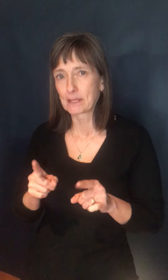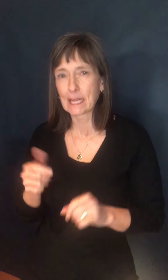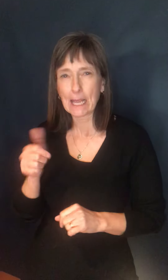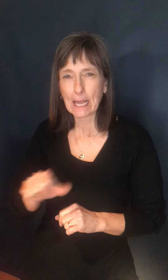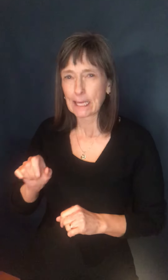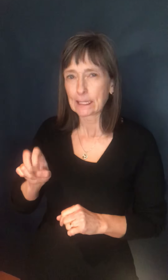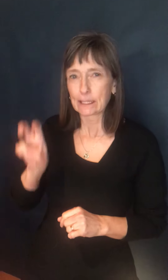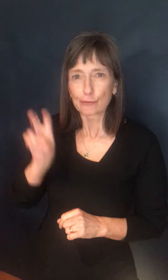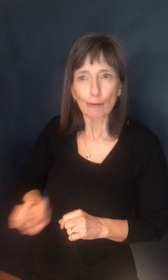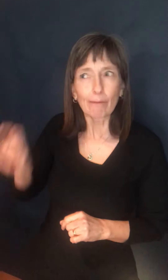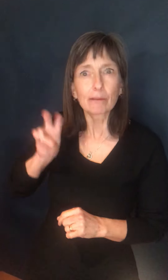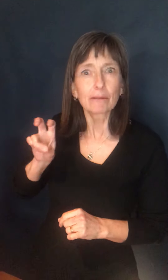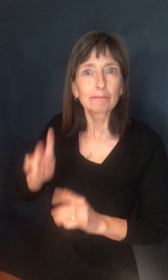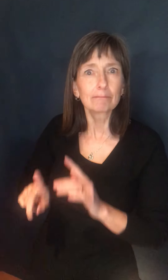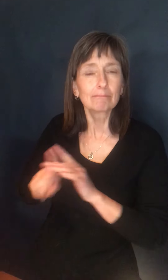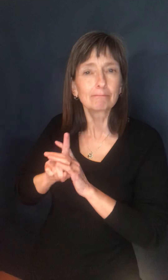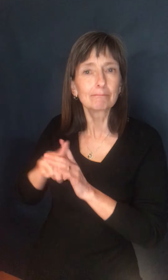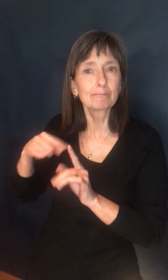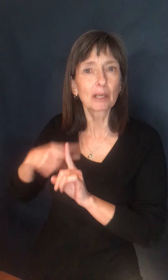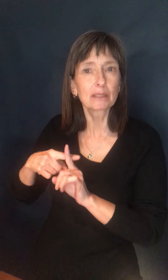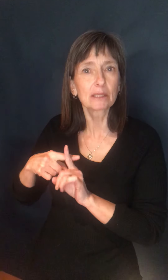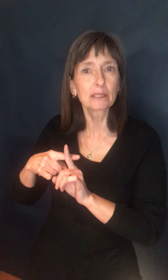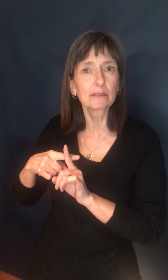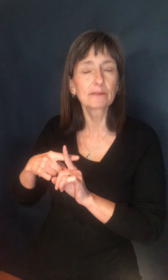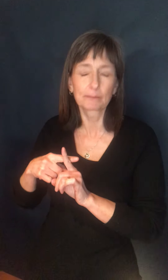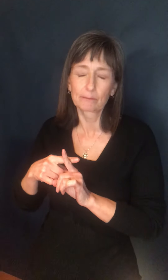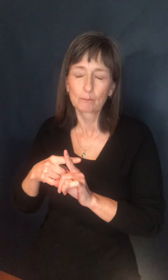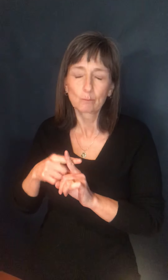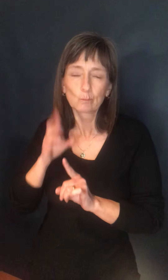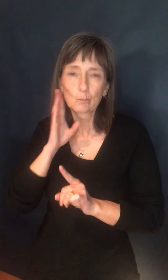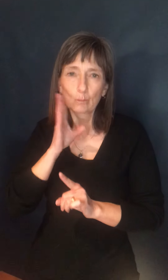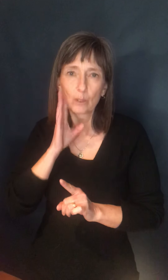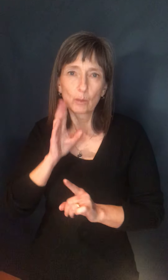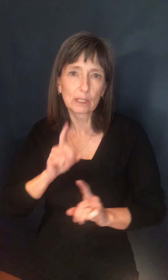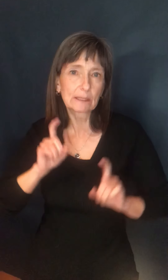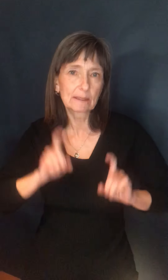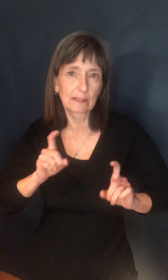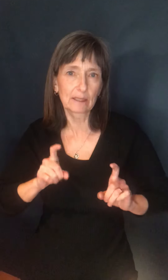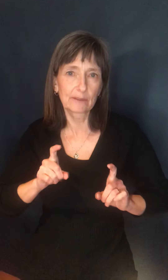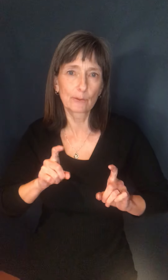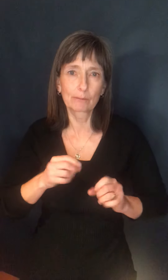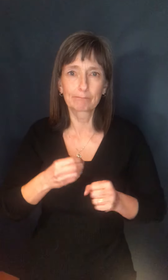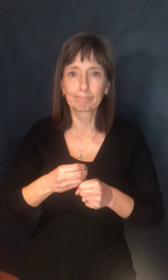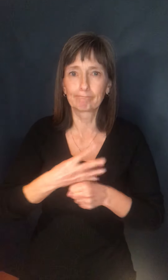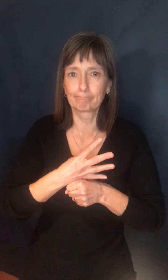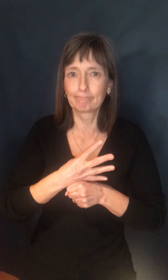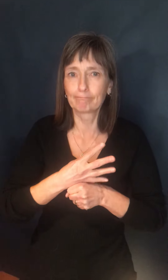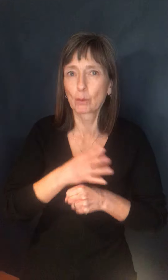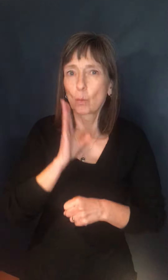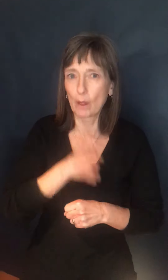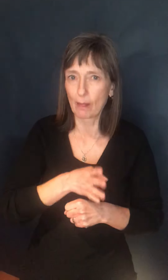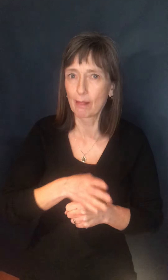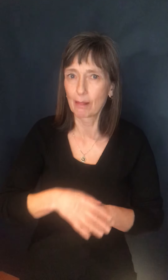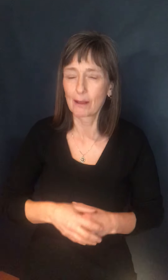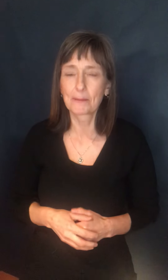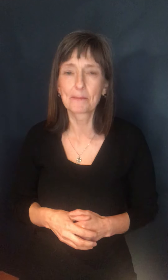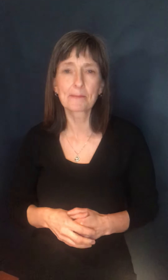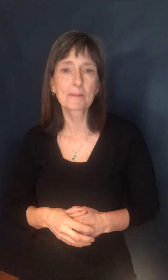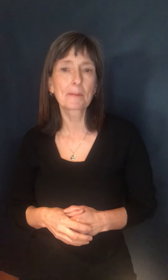um, samples or positive samples that we have, um, for, uh, the variants. So, uh, we're certainly